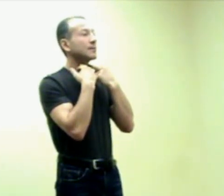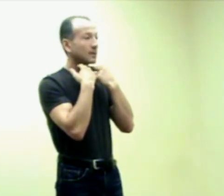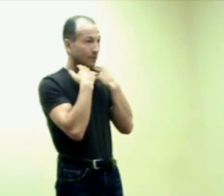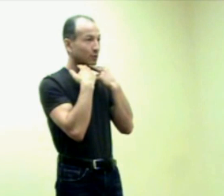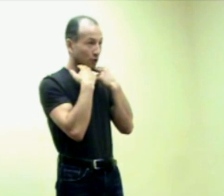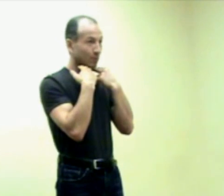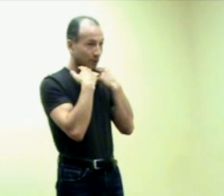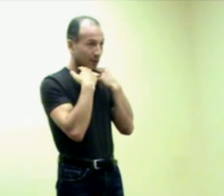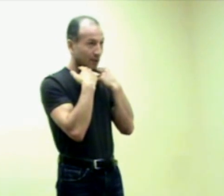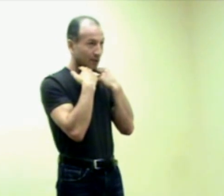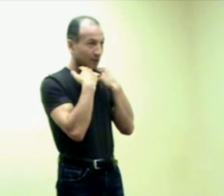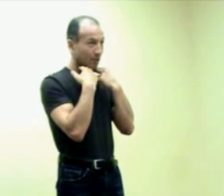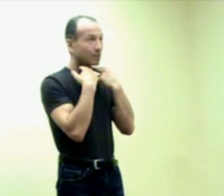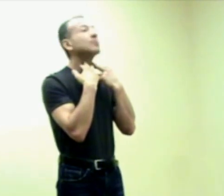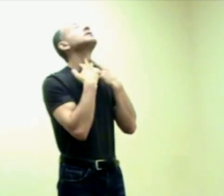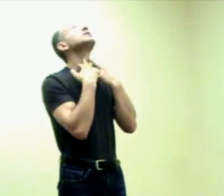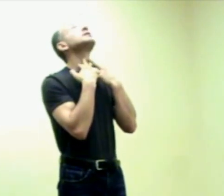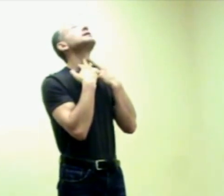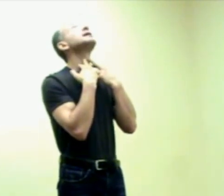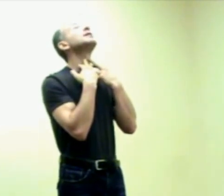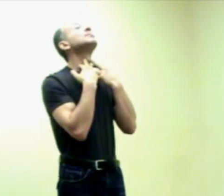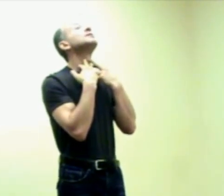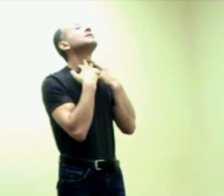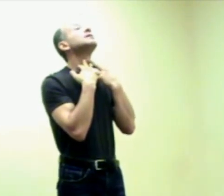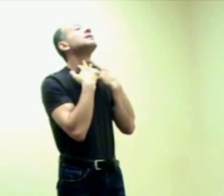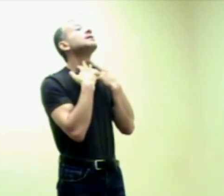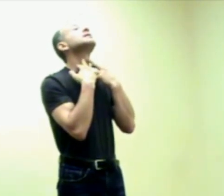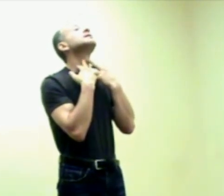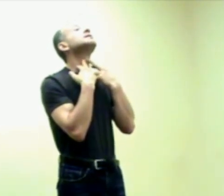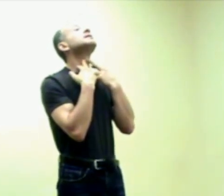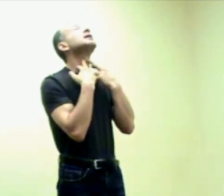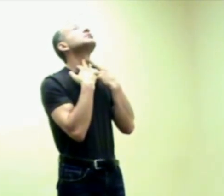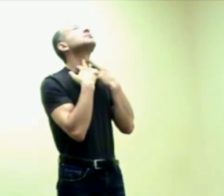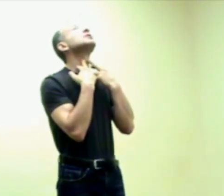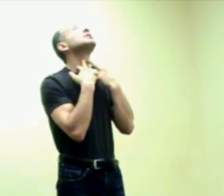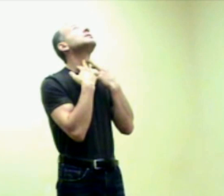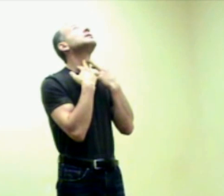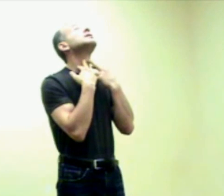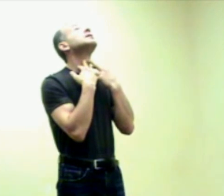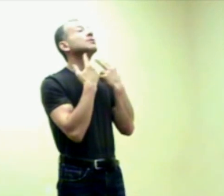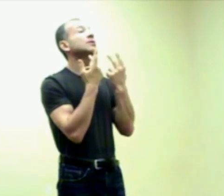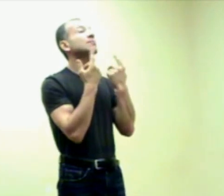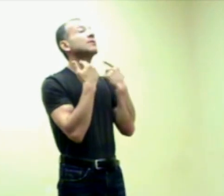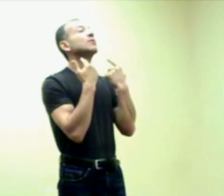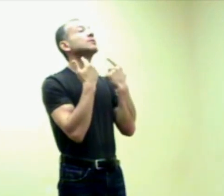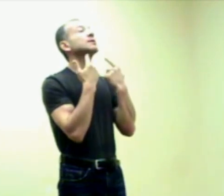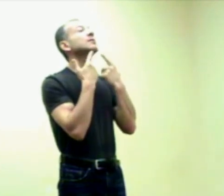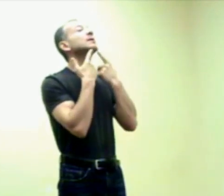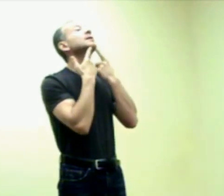If you drop your head, or you're bringing your head up, like this, can you swallow? You hear my voice right now. My